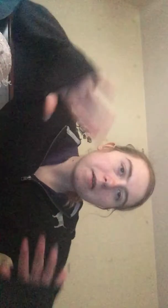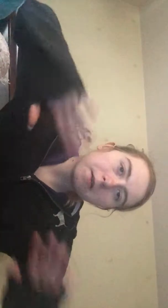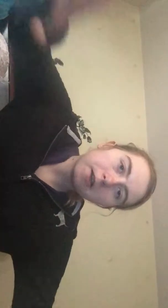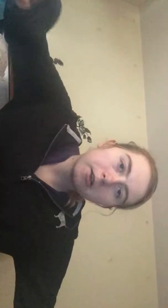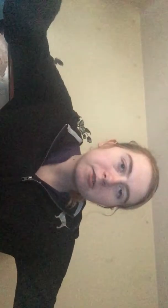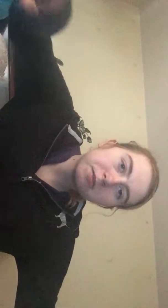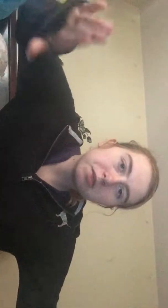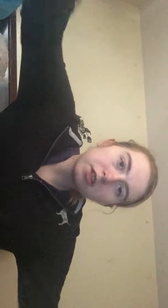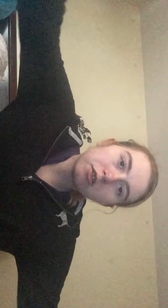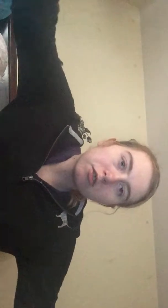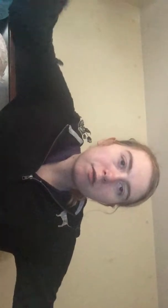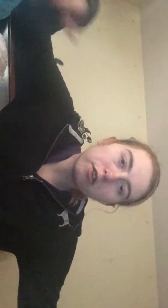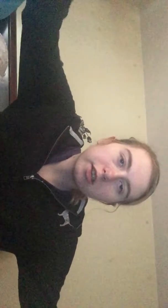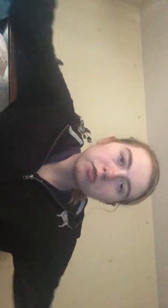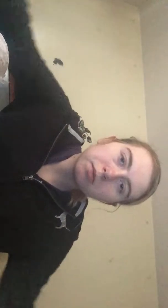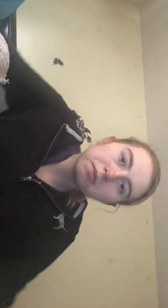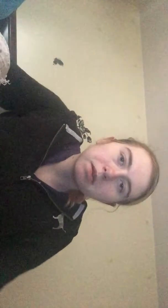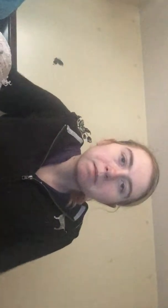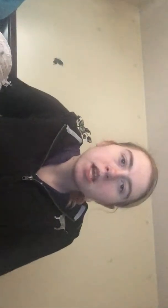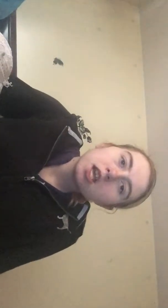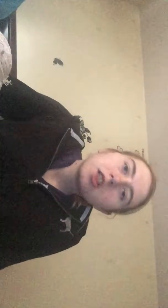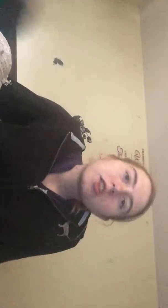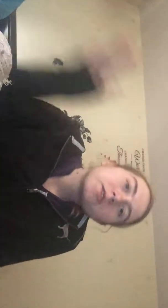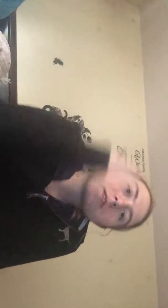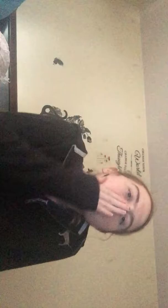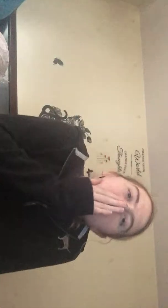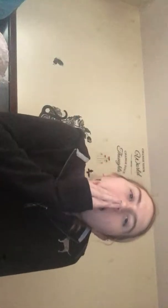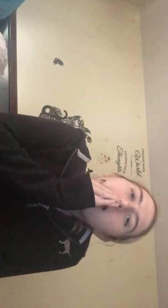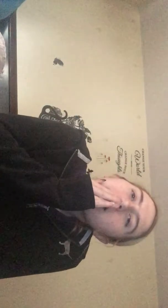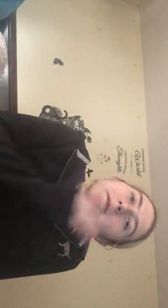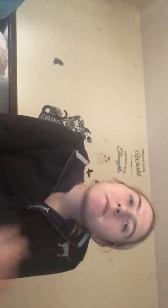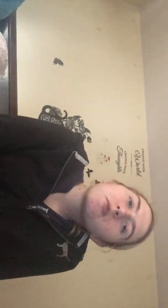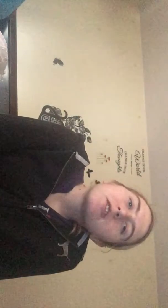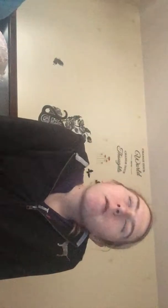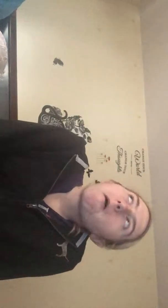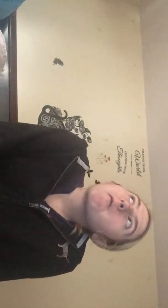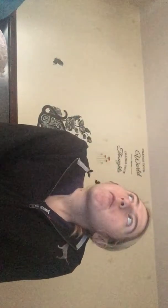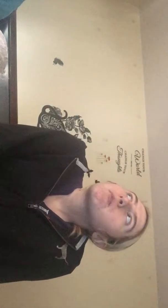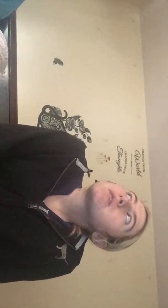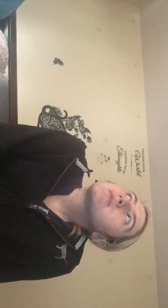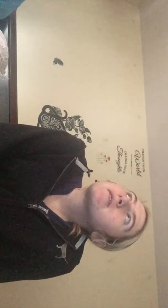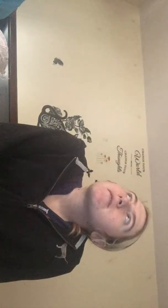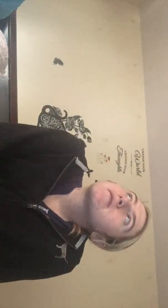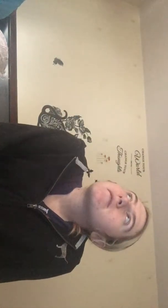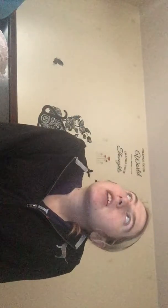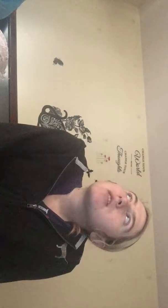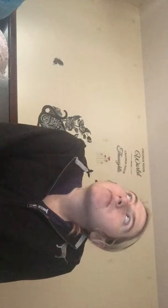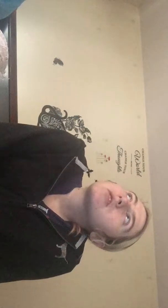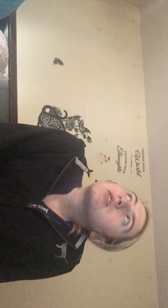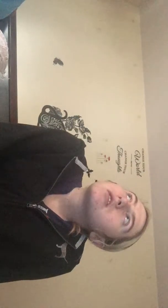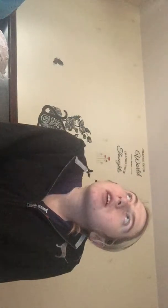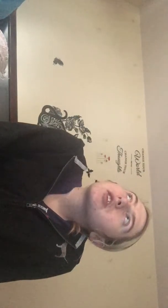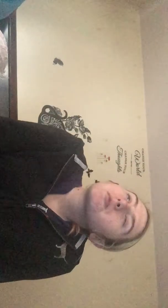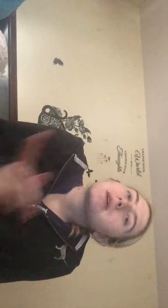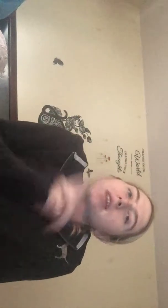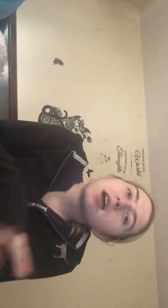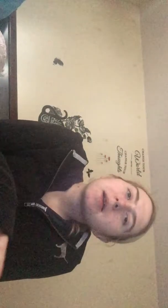characters because I don't know if I'll get in trouble but there's um when me and my family I think my dad